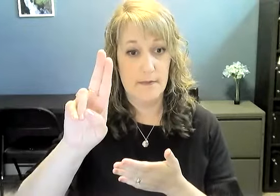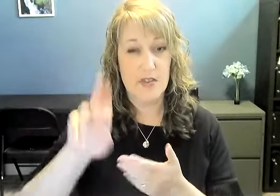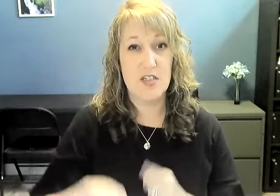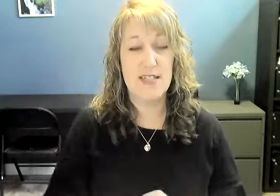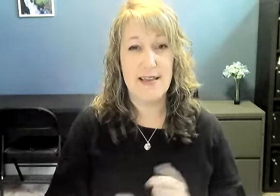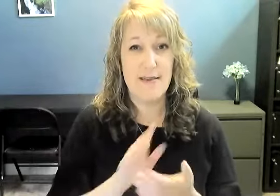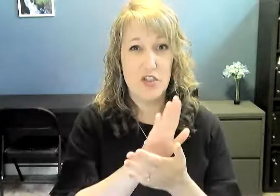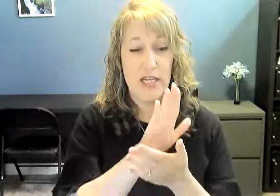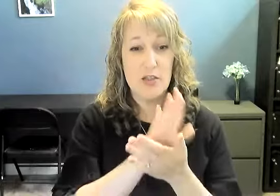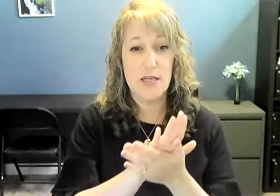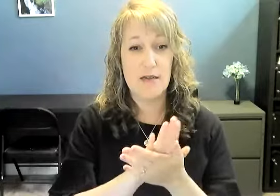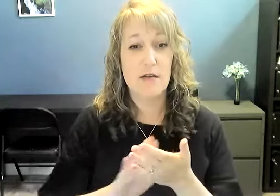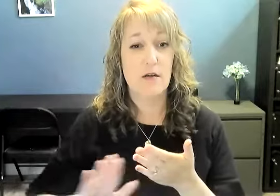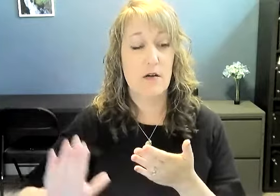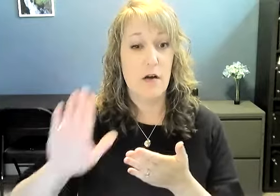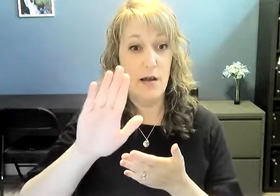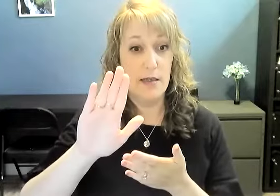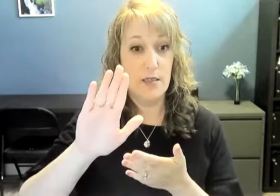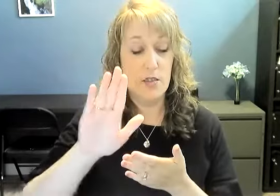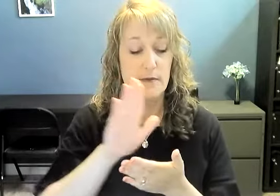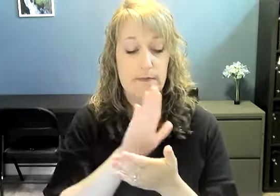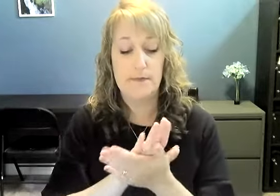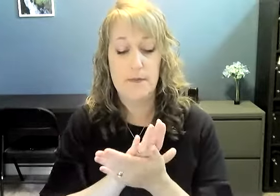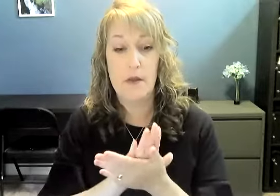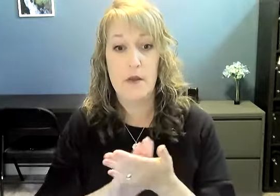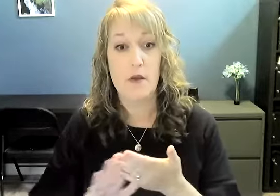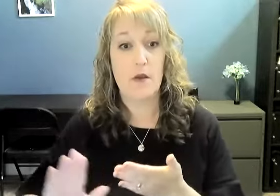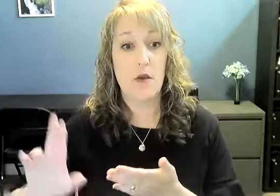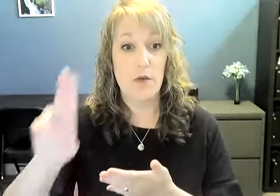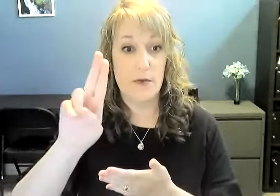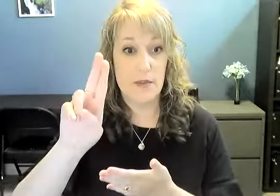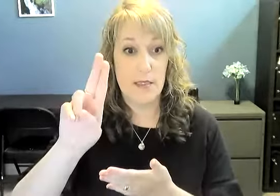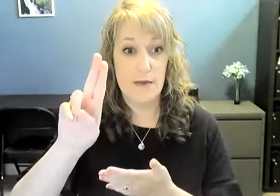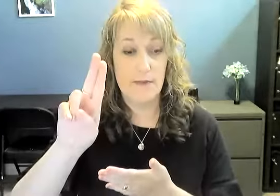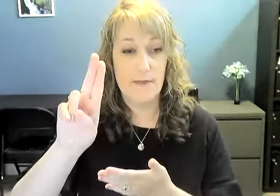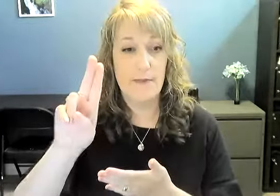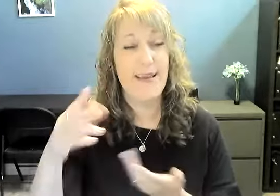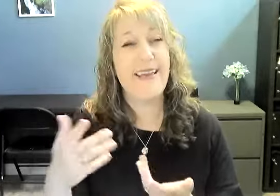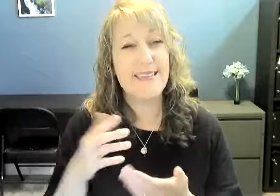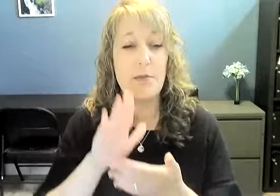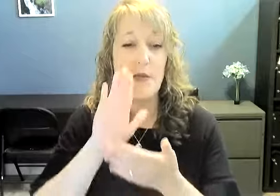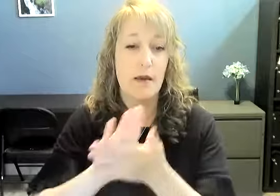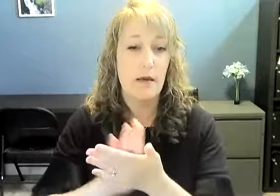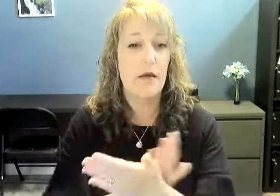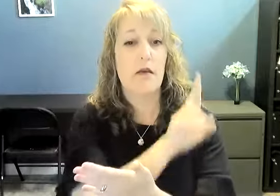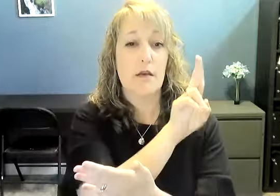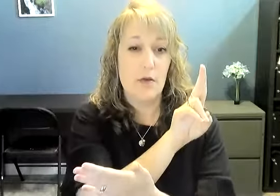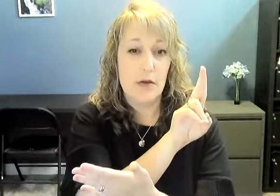Did you see that change there? College. University. And the same thing. You can